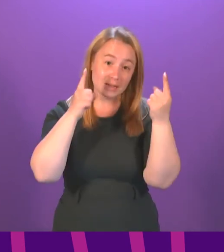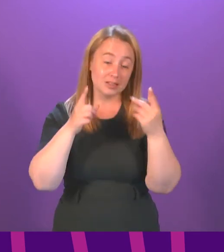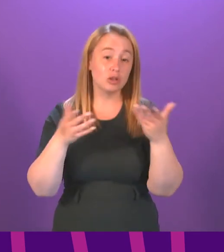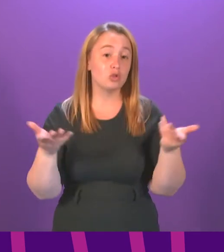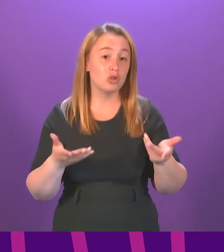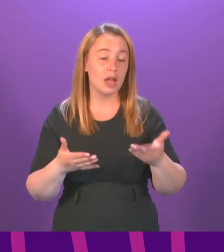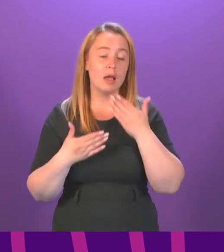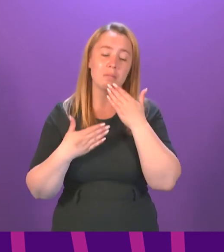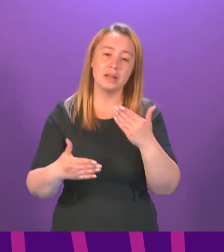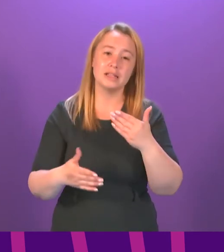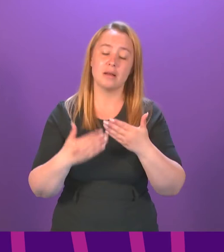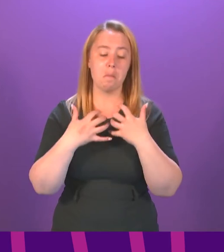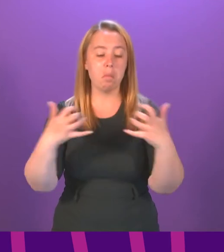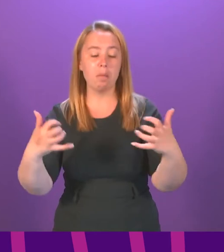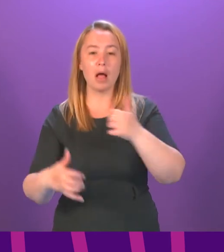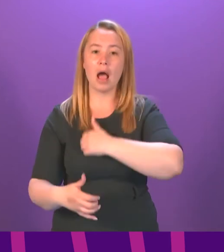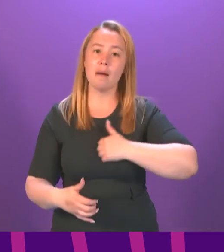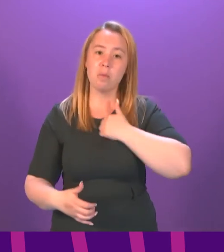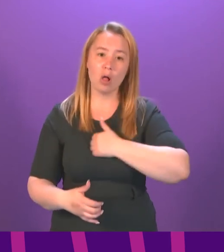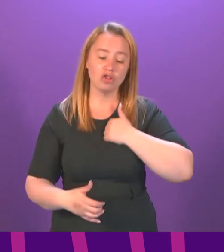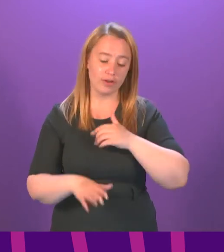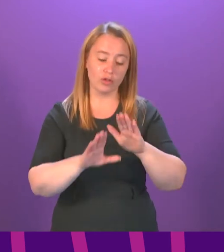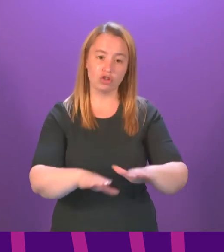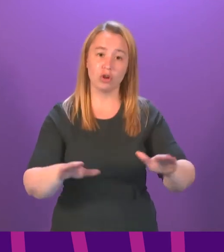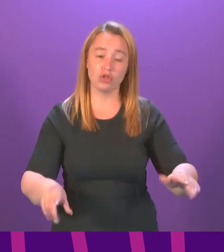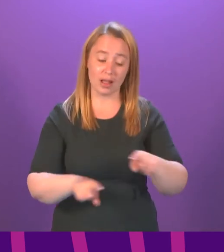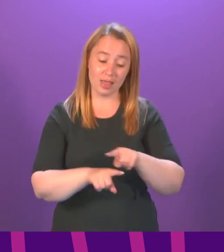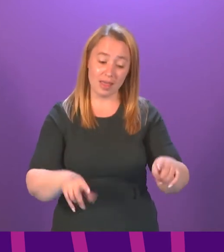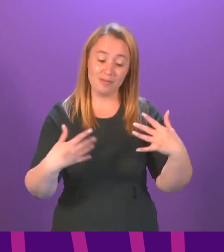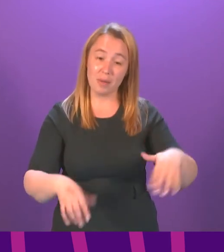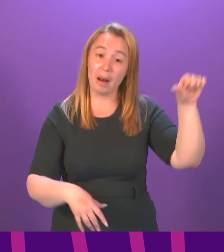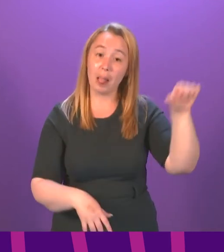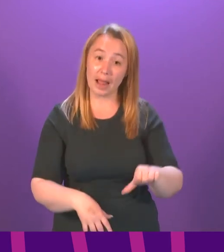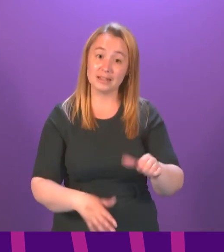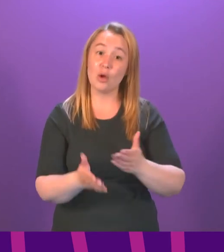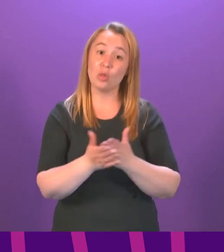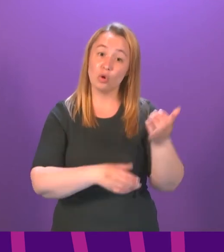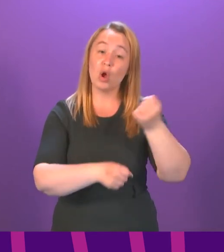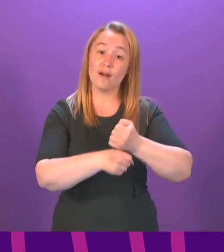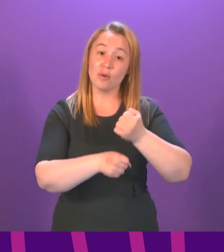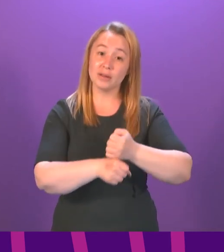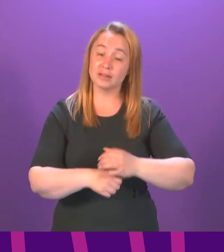public apology to these children who have so badly been let down by this government? Minister.